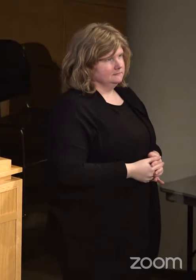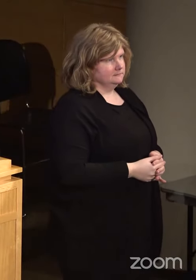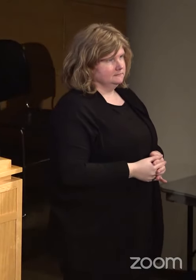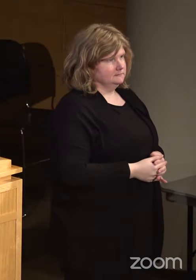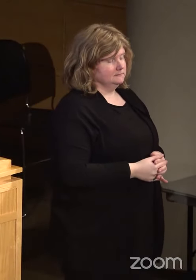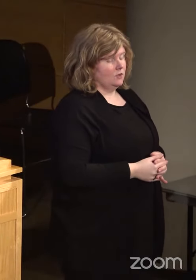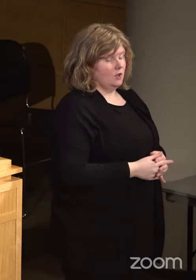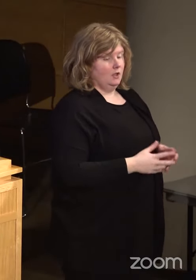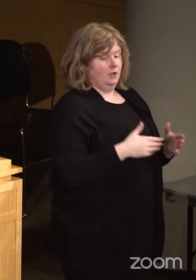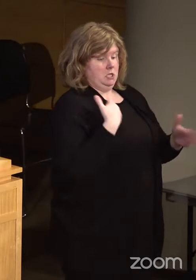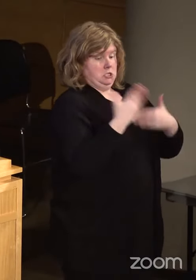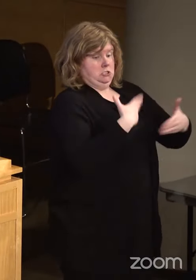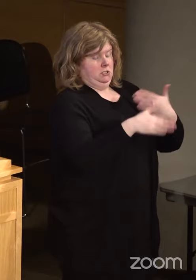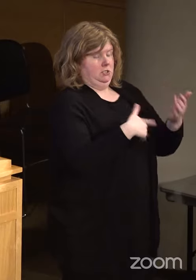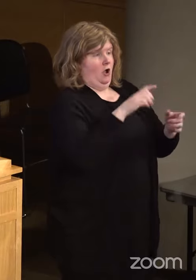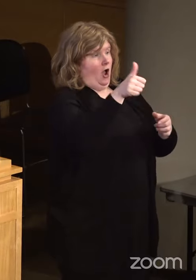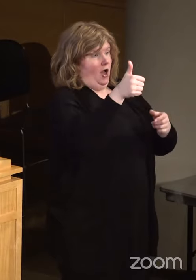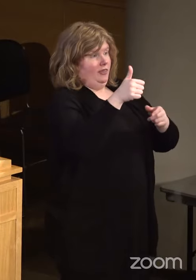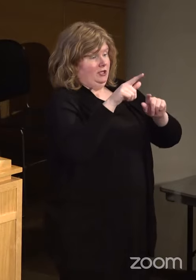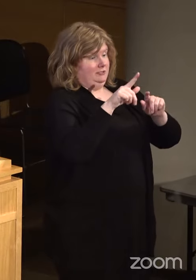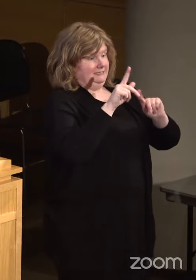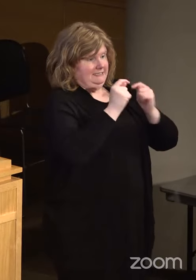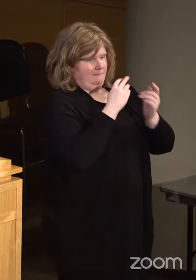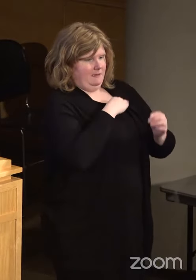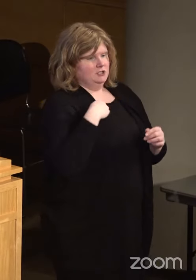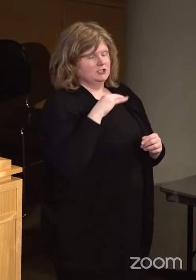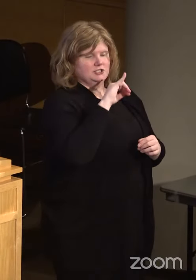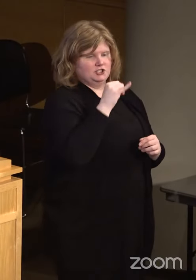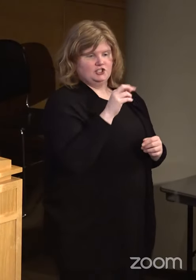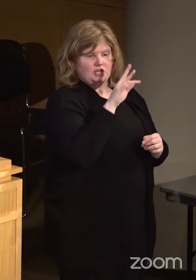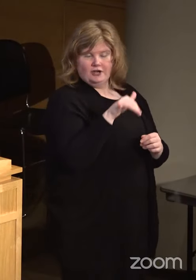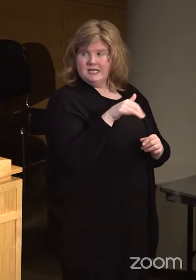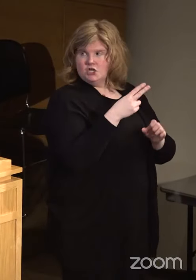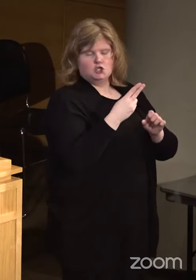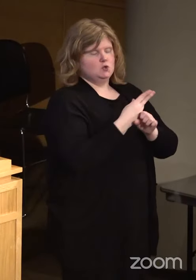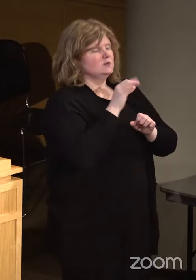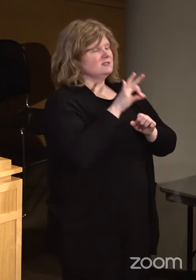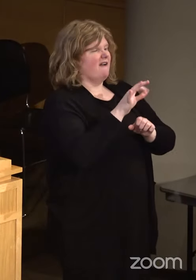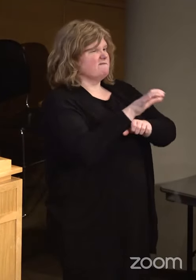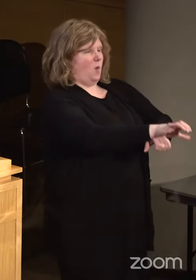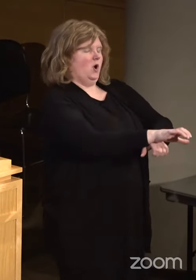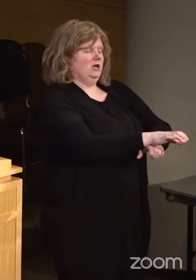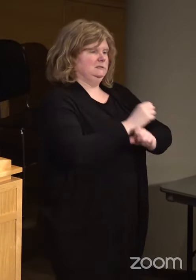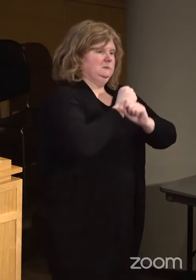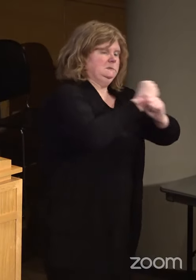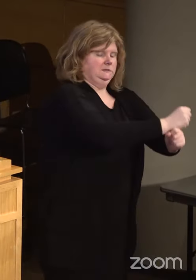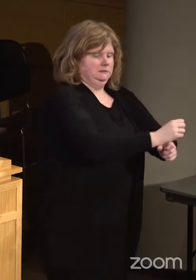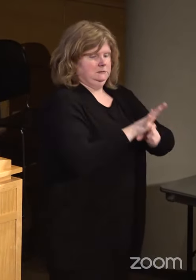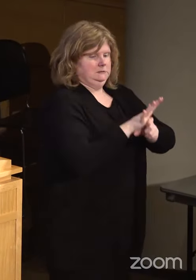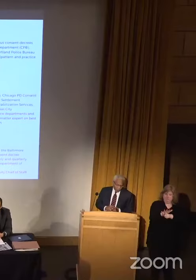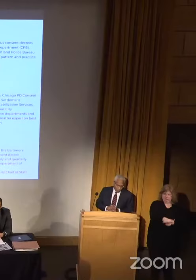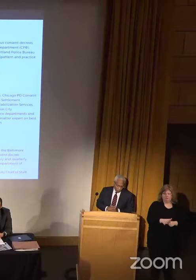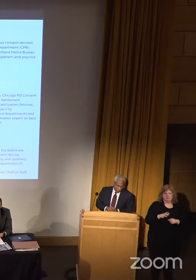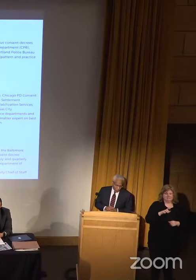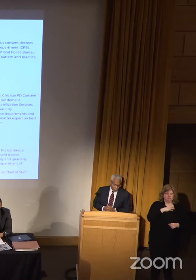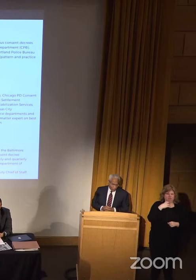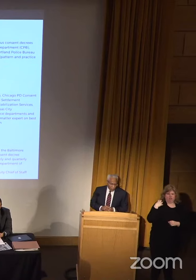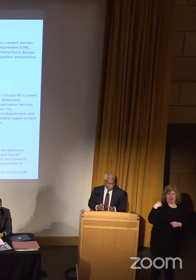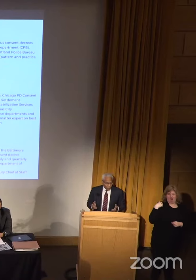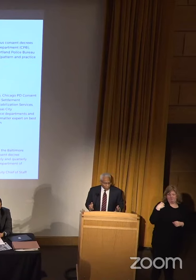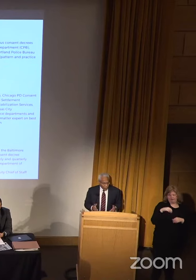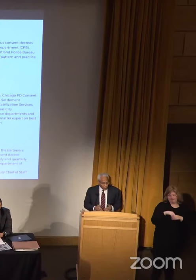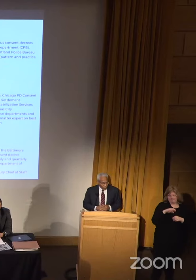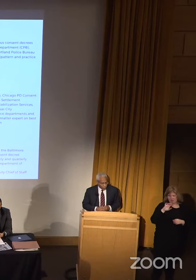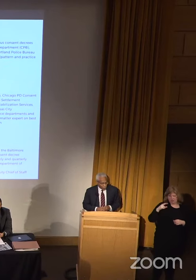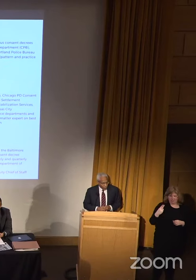Racing through our team, Jerry Clayton is a use-of-force expert, currently the sheriff of Washtenaw County in Michigan,